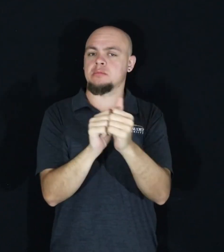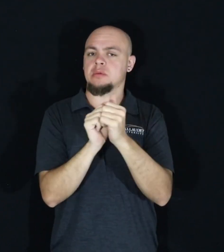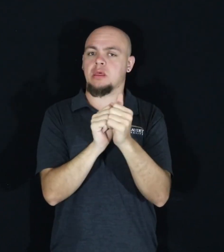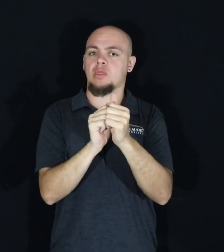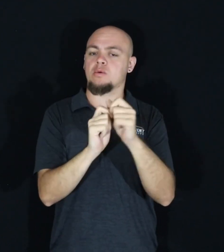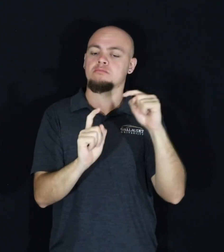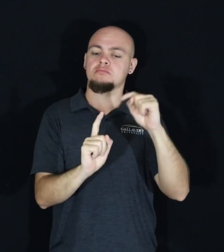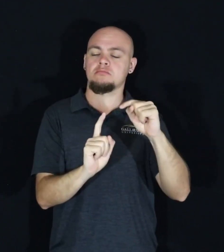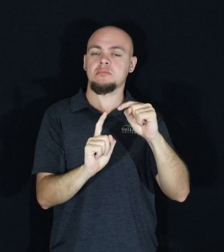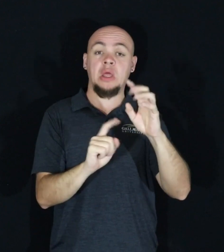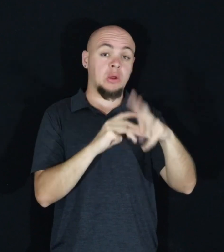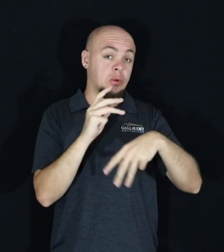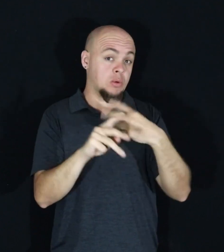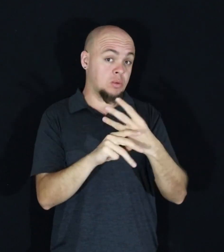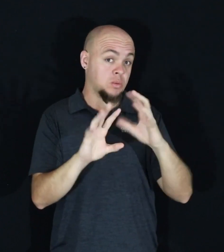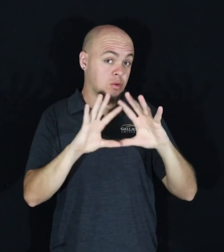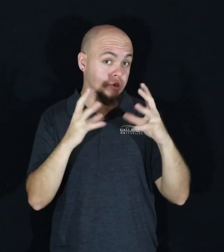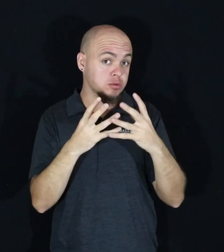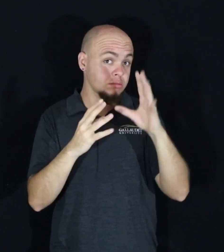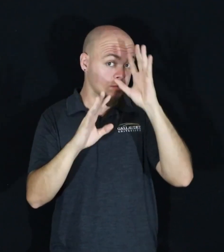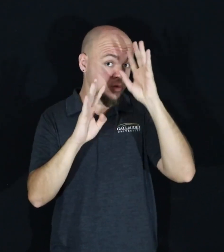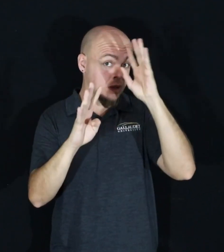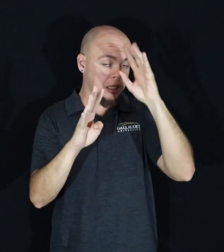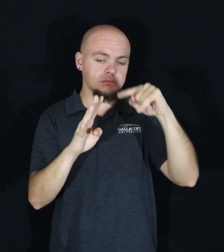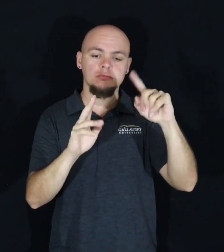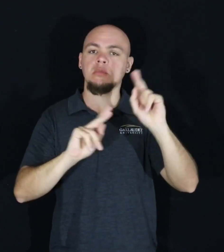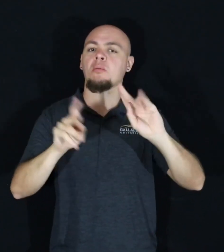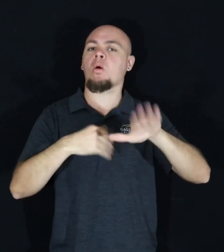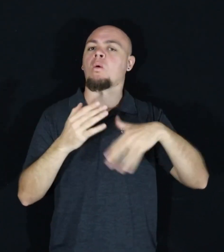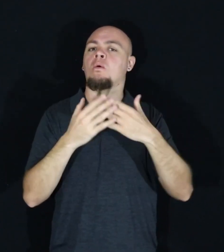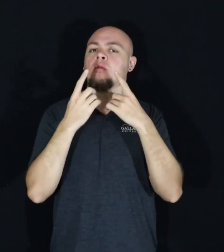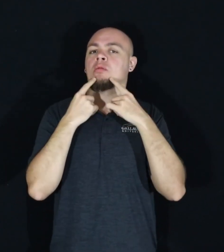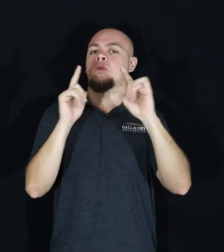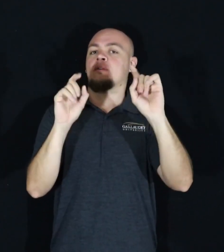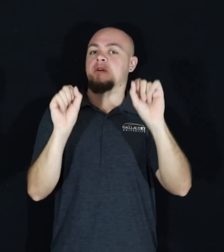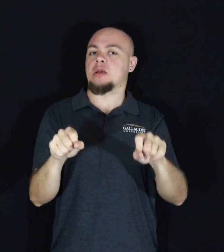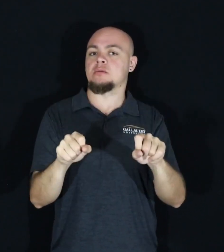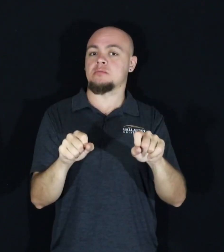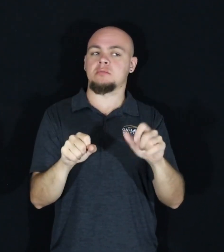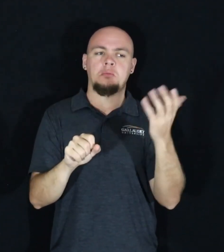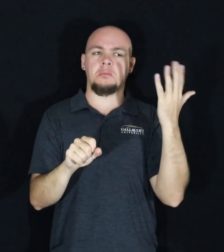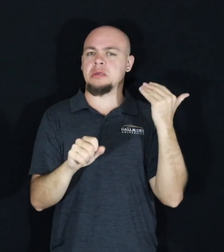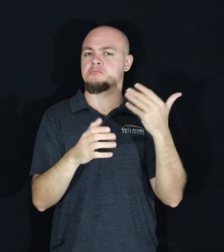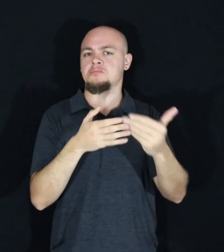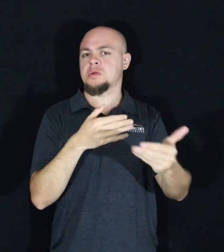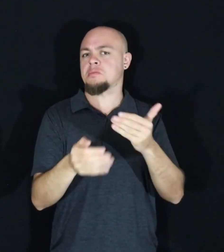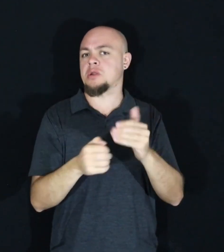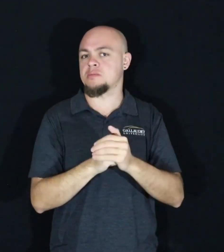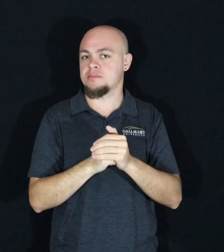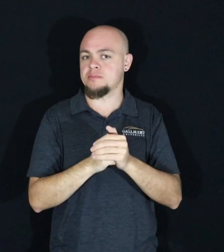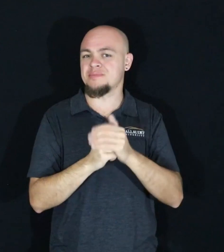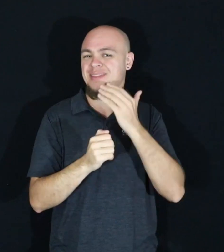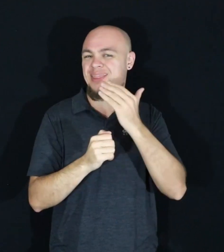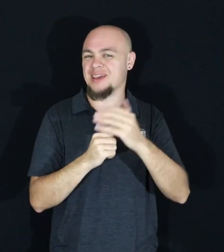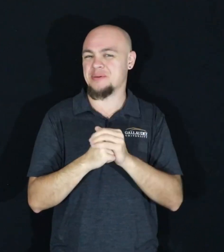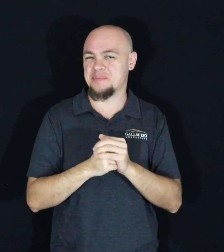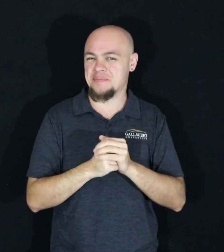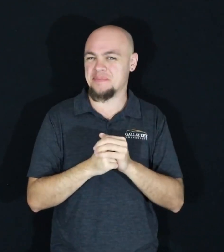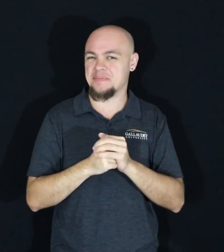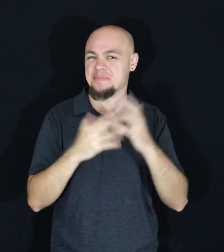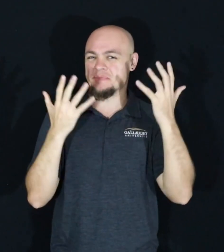we can create a world where everyone can thrive despite their past. Thank you.